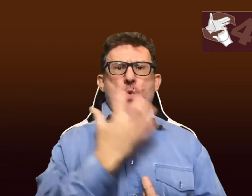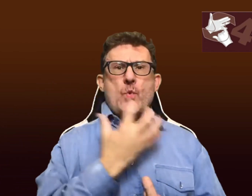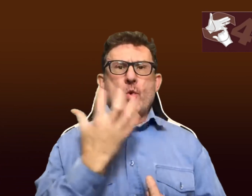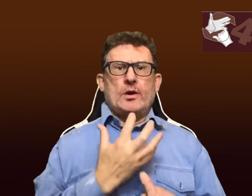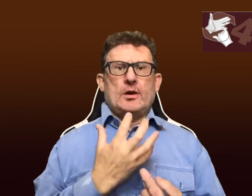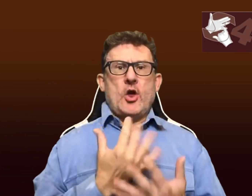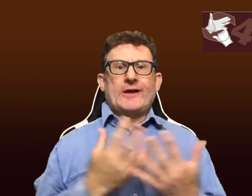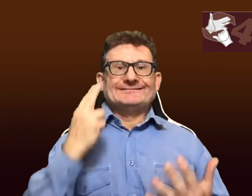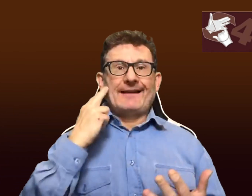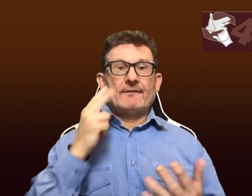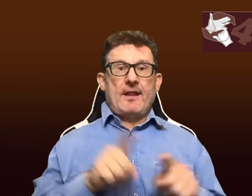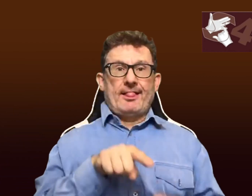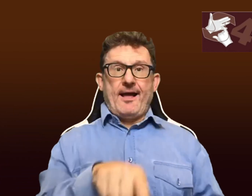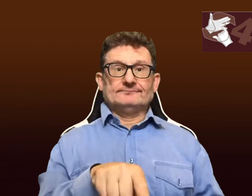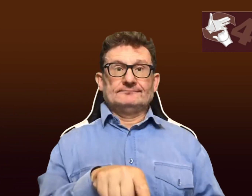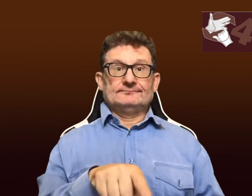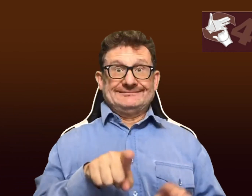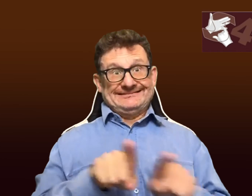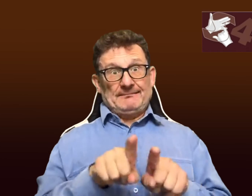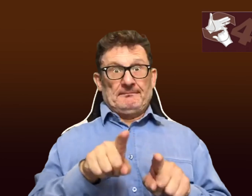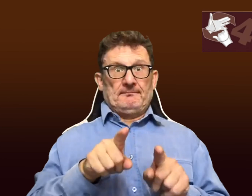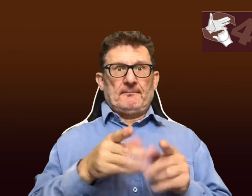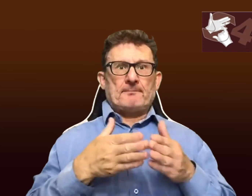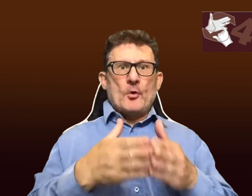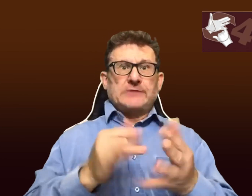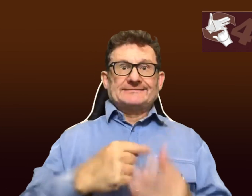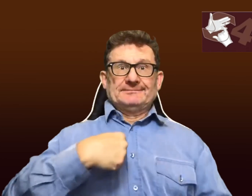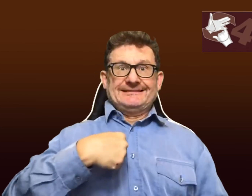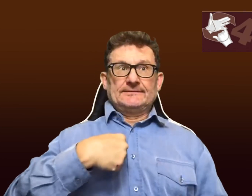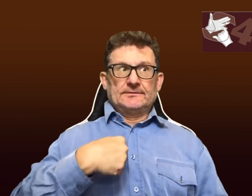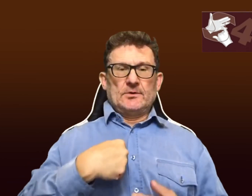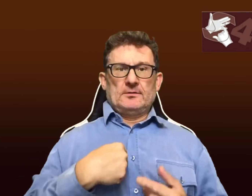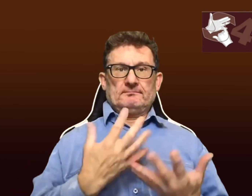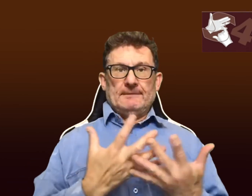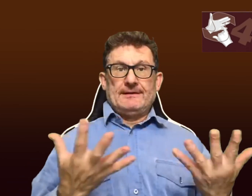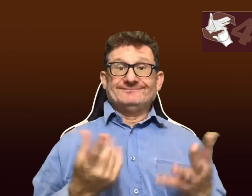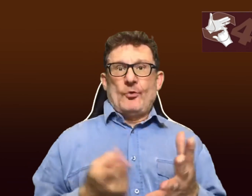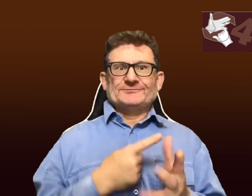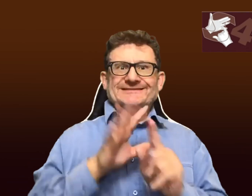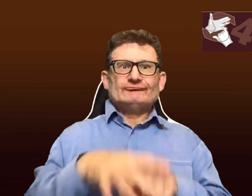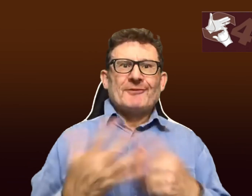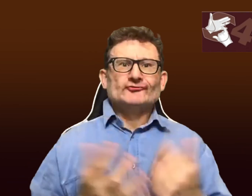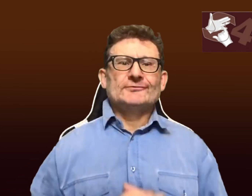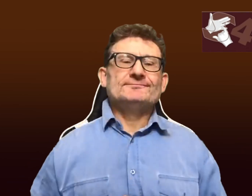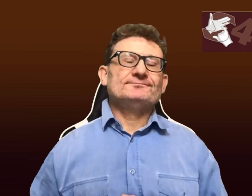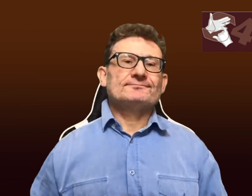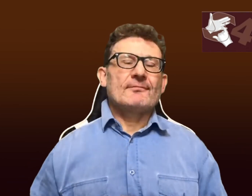society at large sees just deaf people treated like this. There's many deaf people that are in the same boat as me. This is